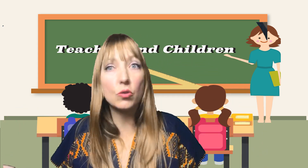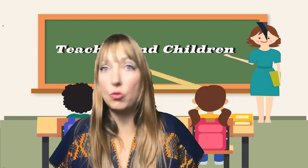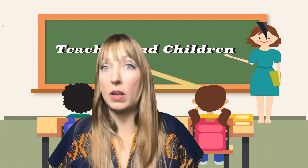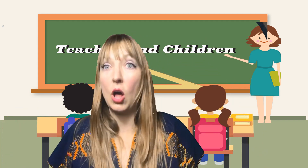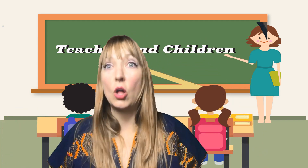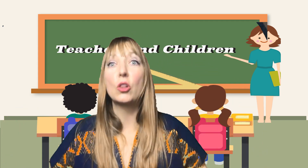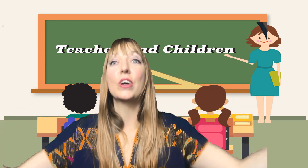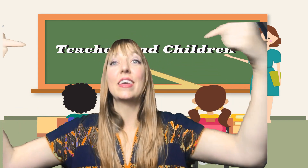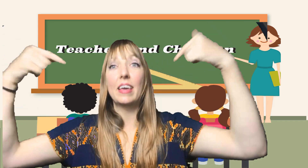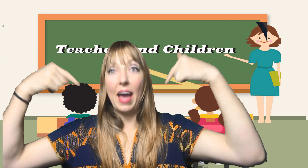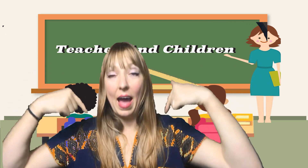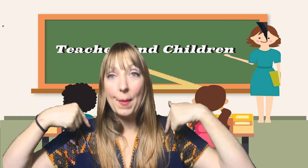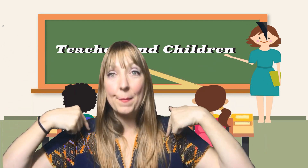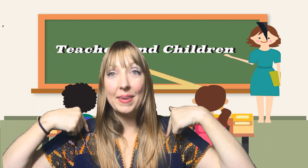looking at me